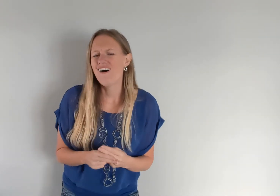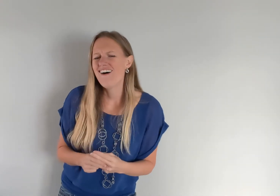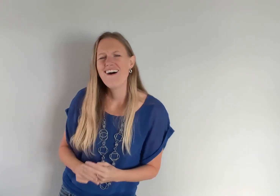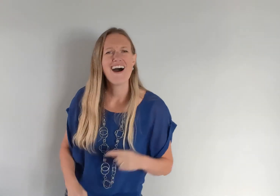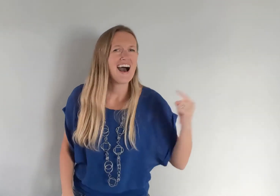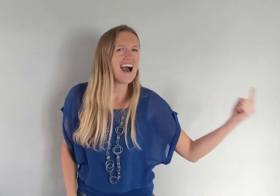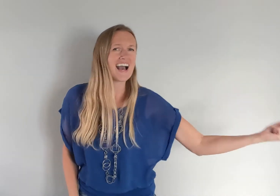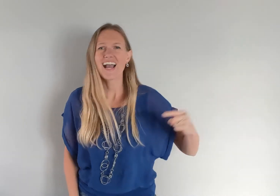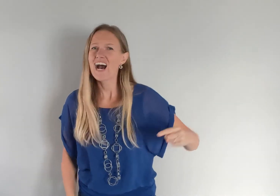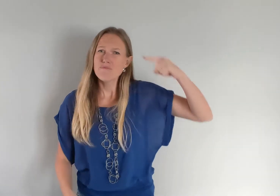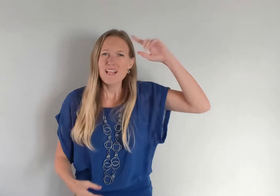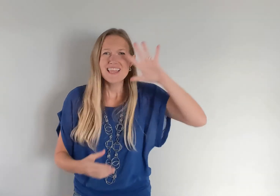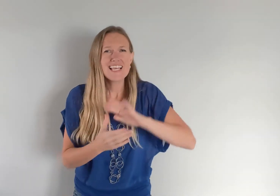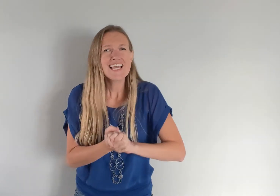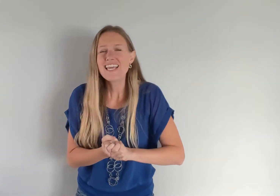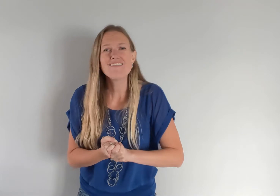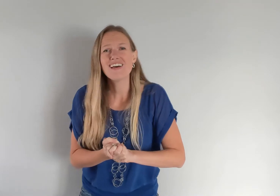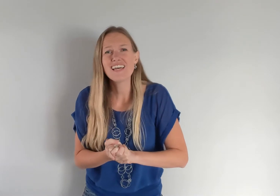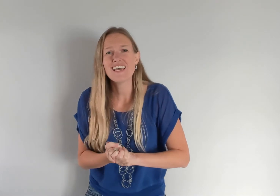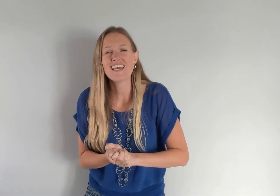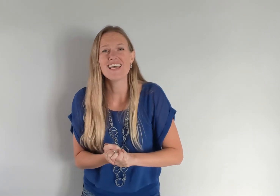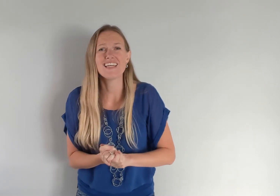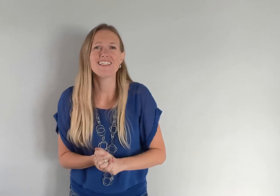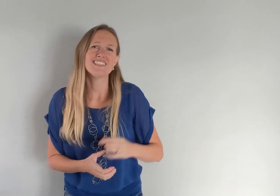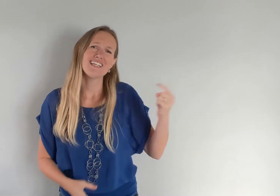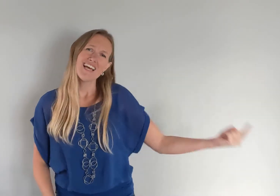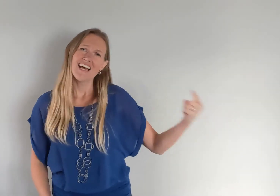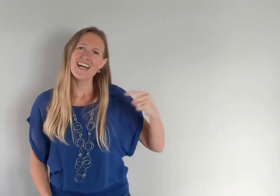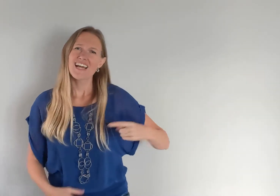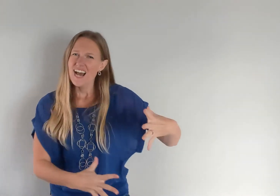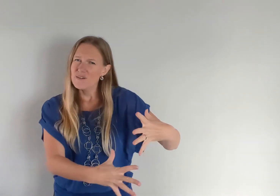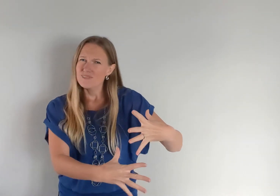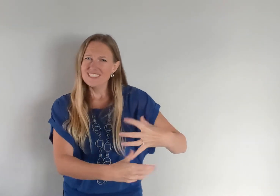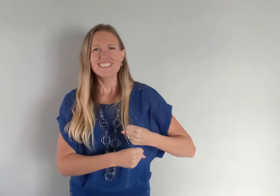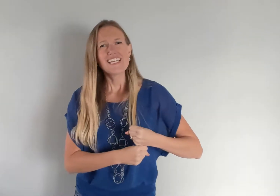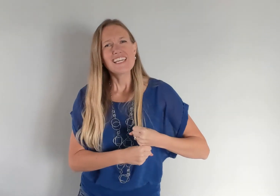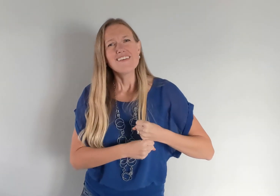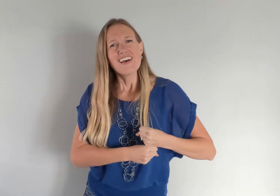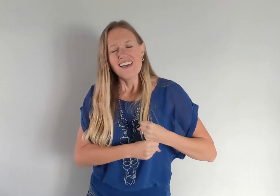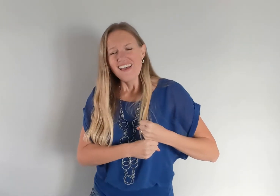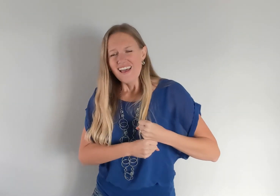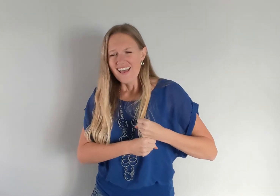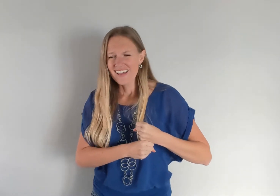Come believe it Come receive it